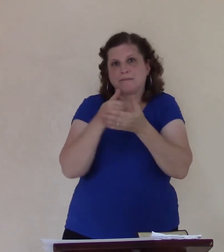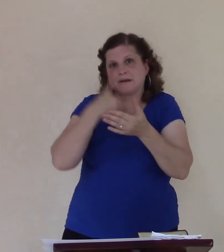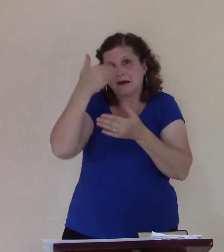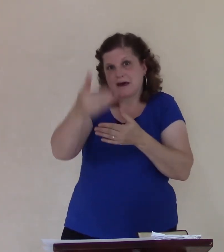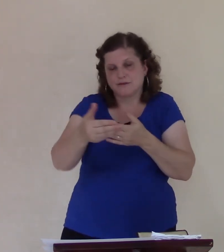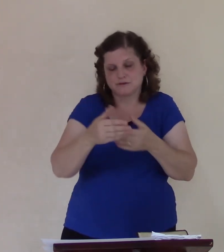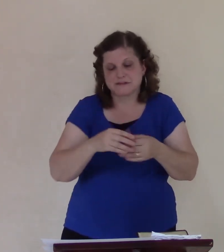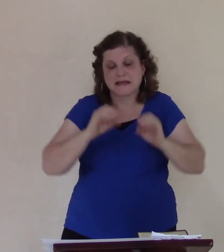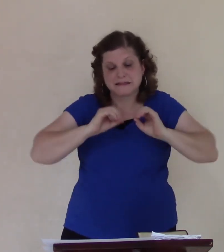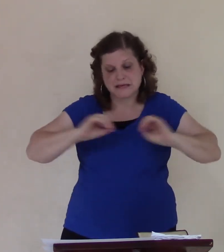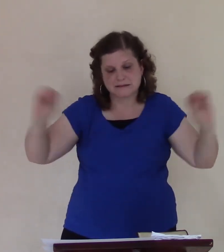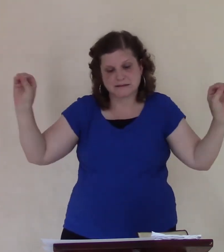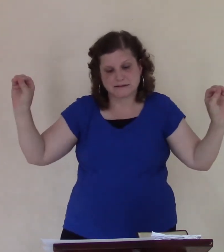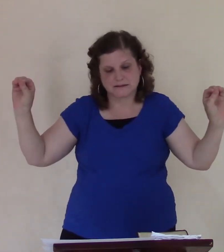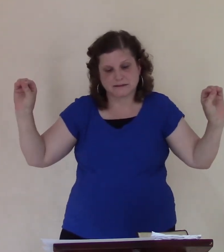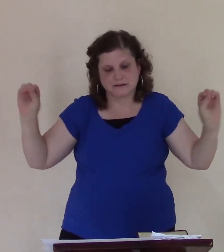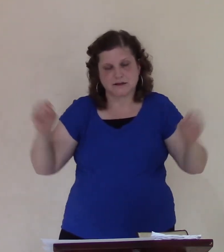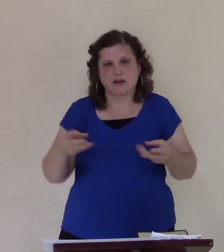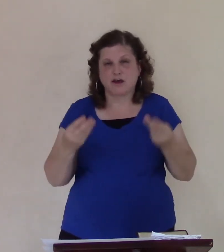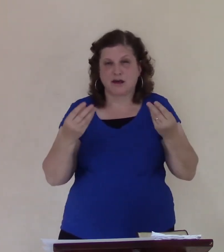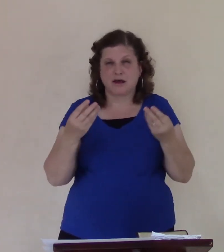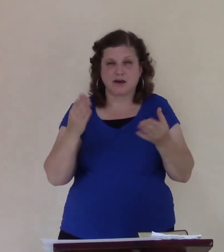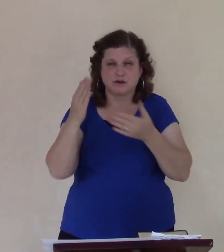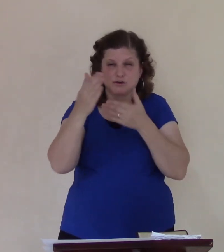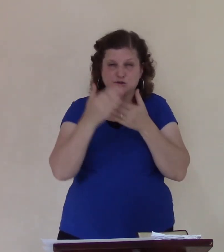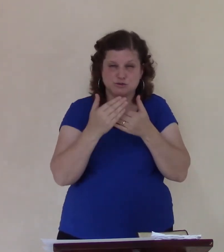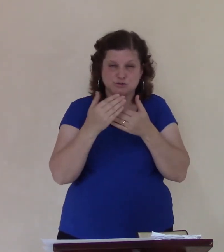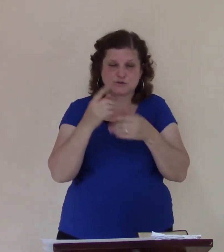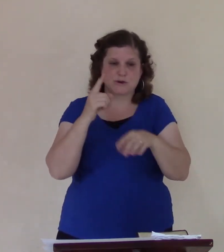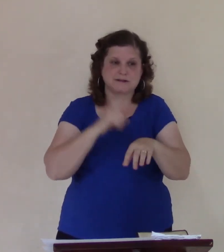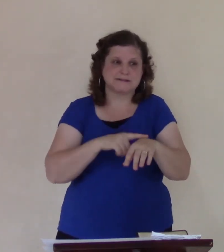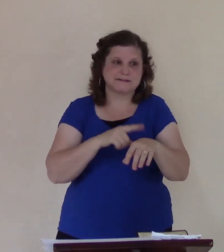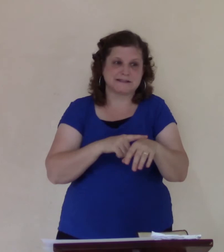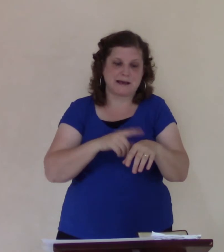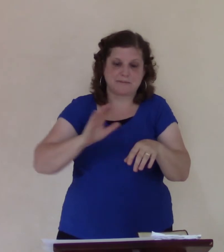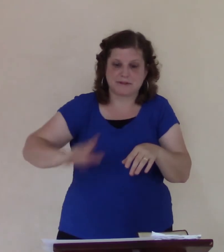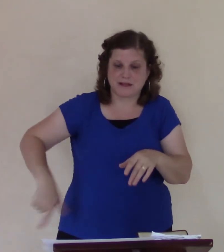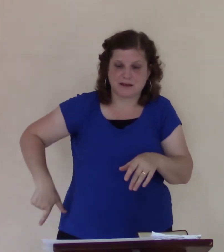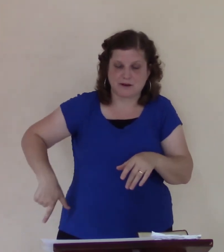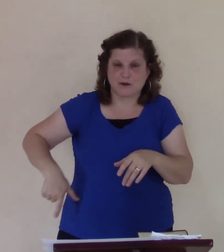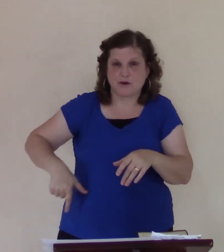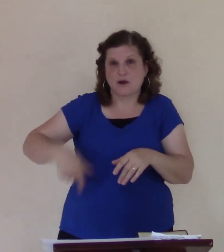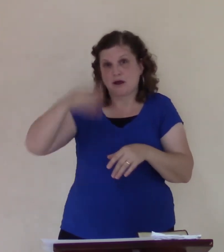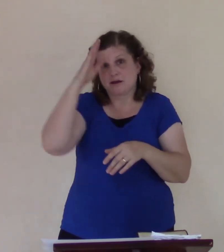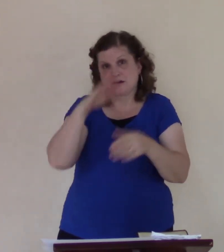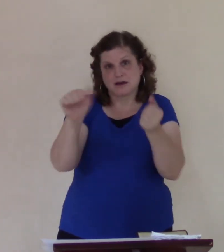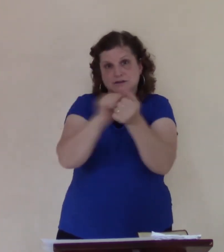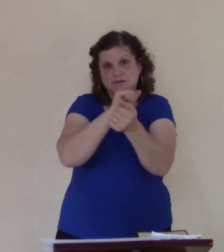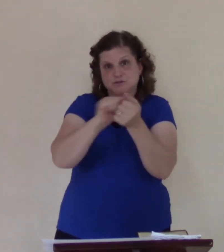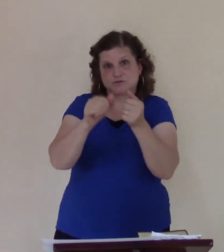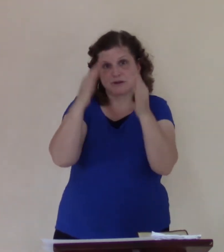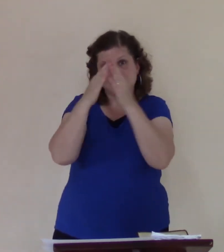And just a few generations later, a short time later, God did destroy the city of God. It's just like Jonah never learned.